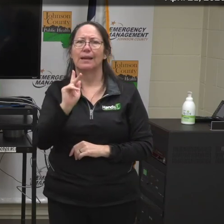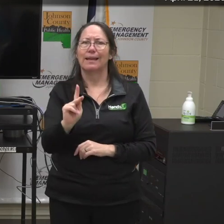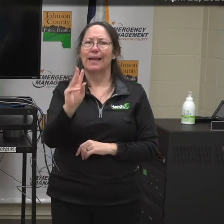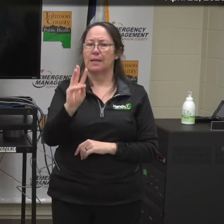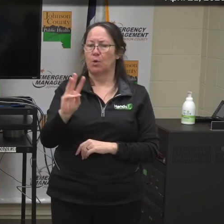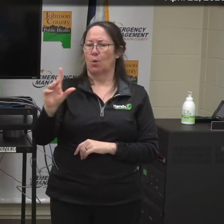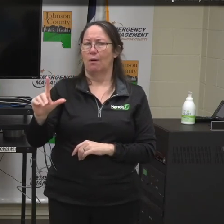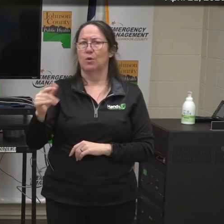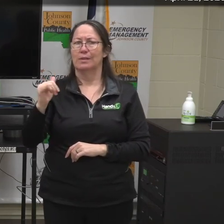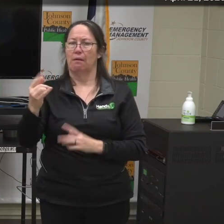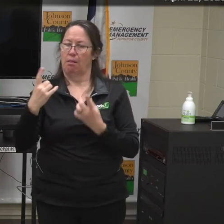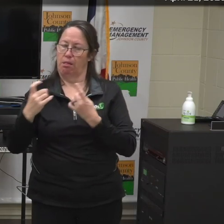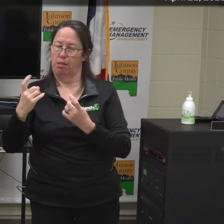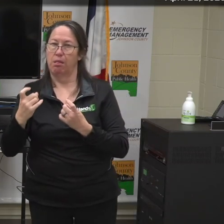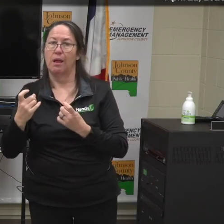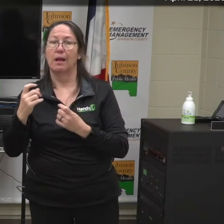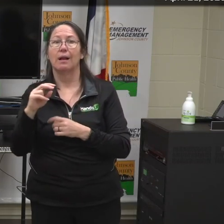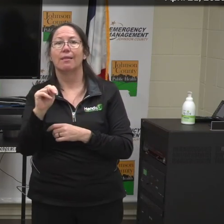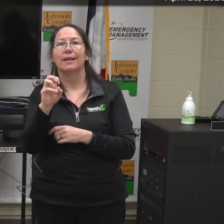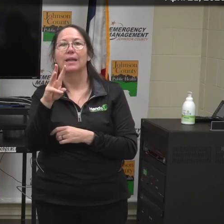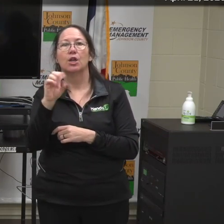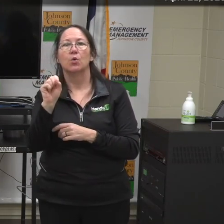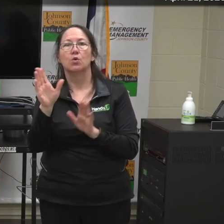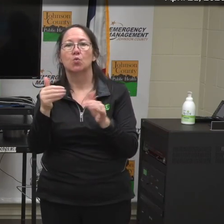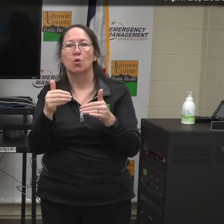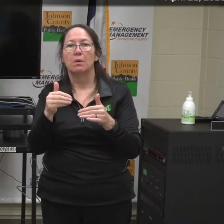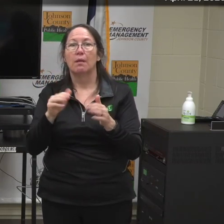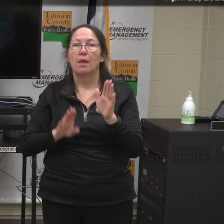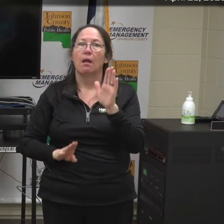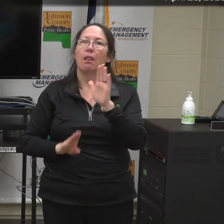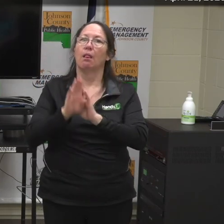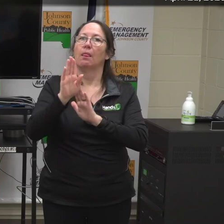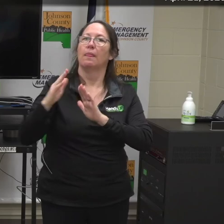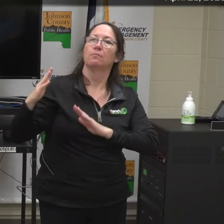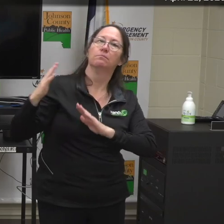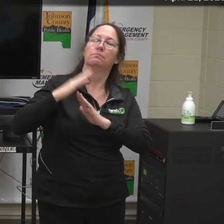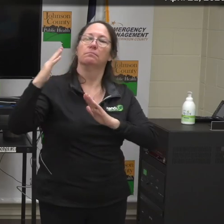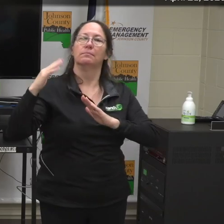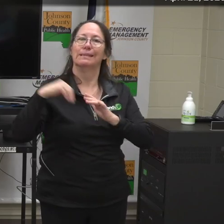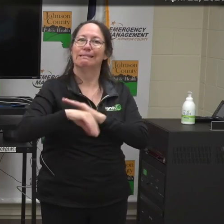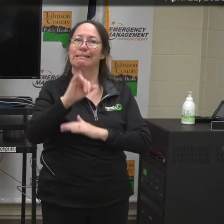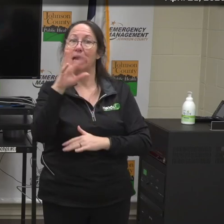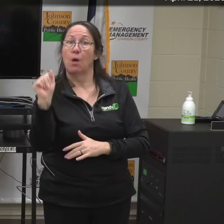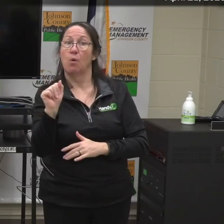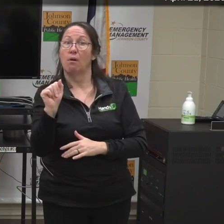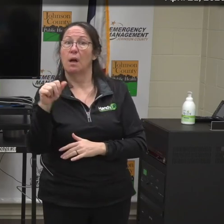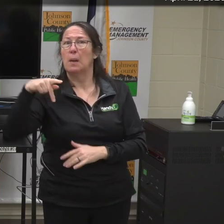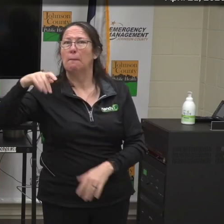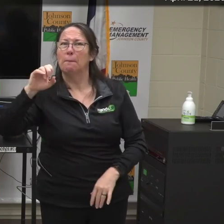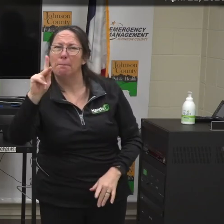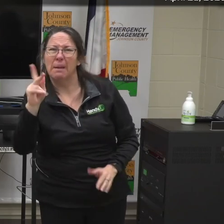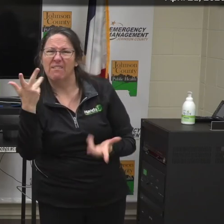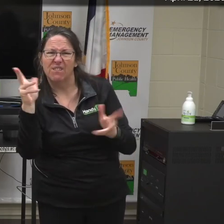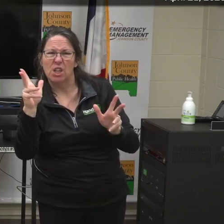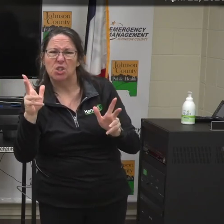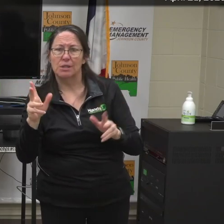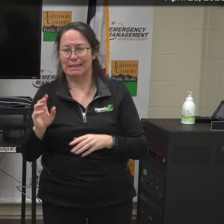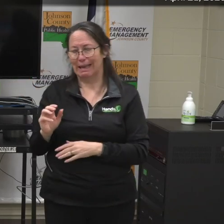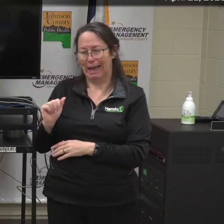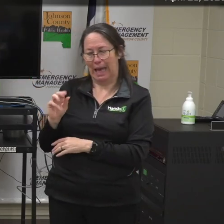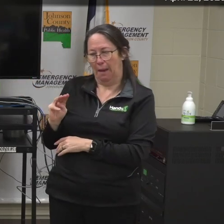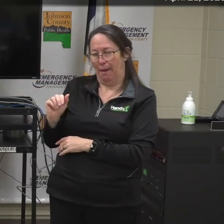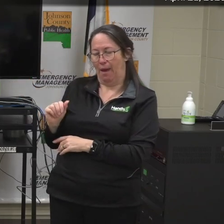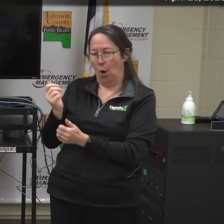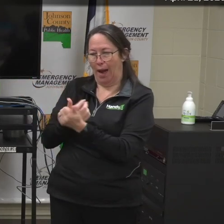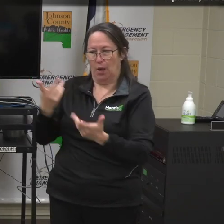KWWL, they're still getting questions in their newsroom about the virus peak in Iowa. Is that something that the EMA or anyone